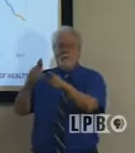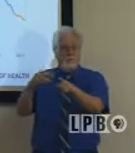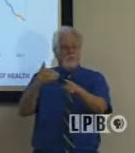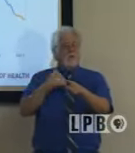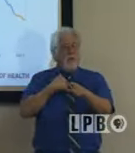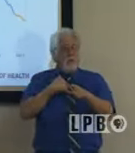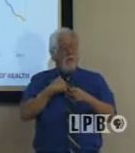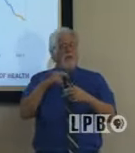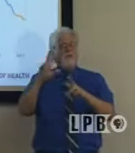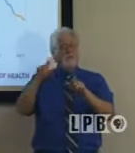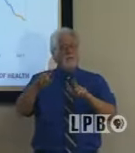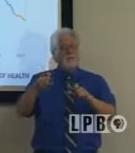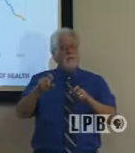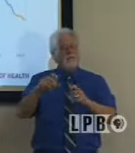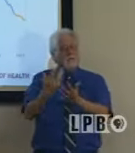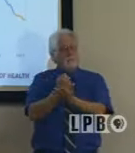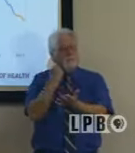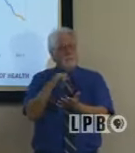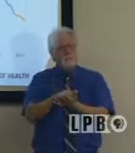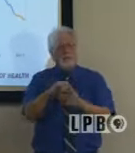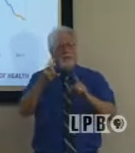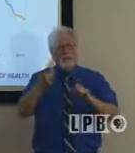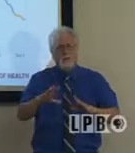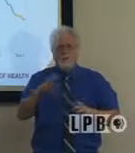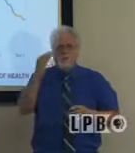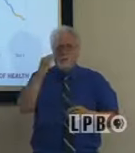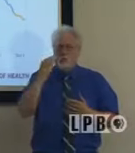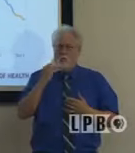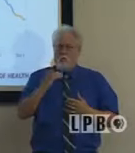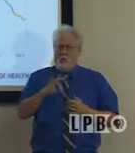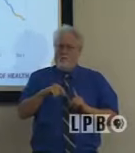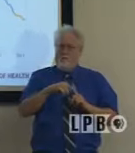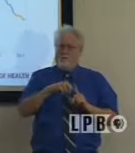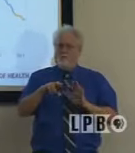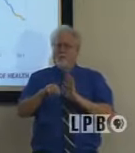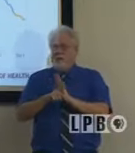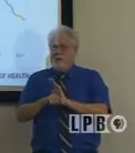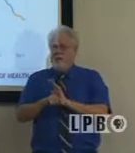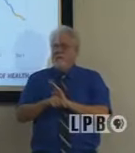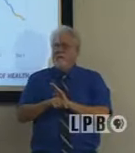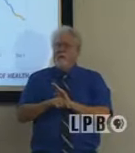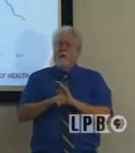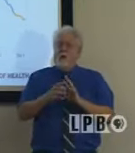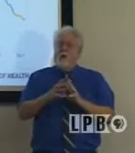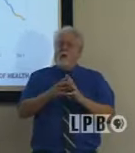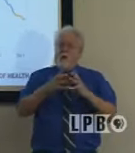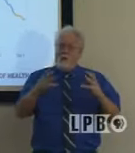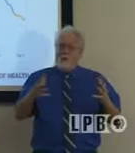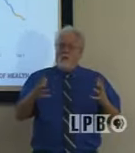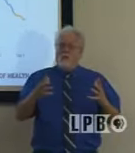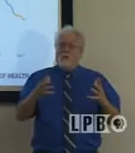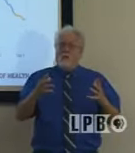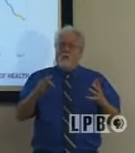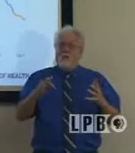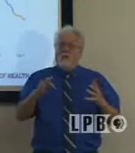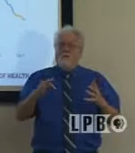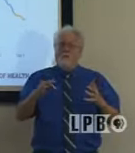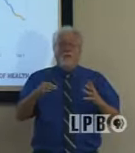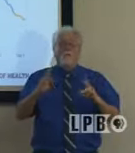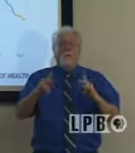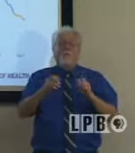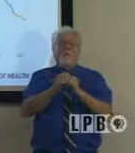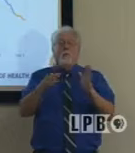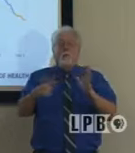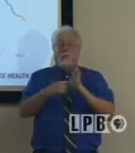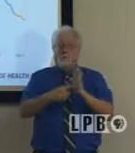in hotels. We want to make sure you take advantage of that to know your status because there's a tremendous amount, or there's a significant amount, I should say, of asymptomatic